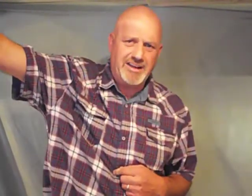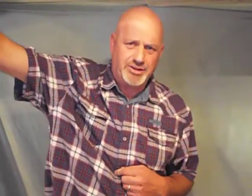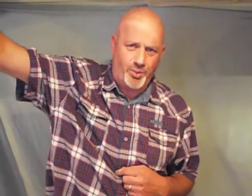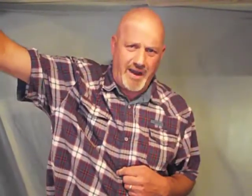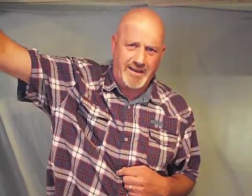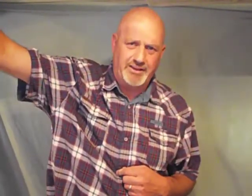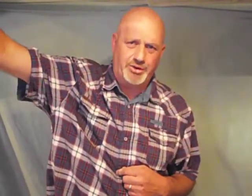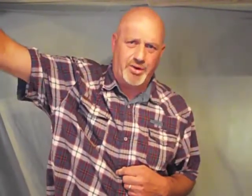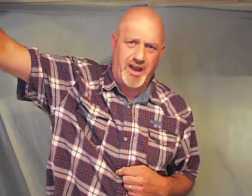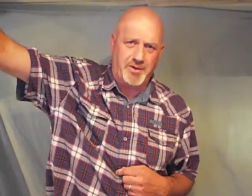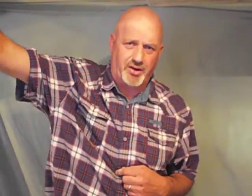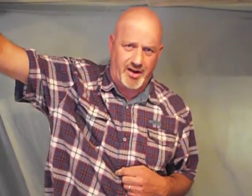away that you come across